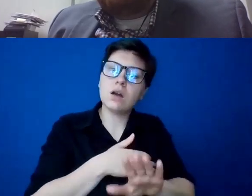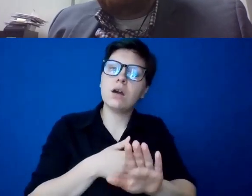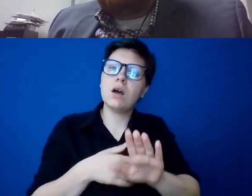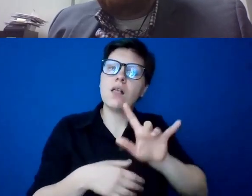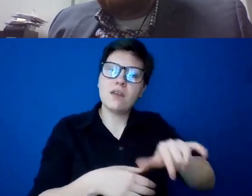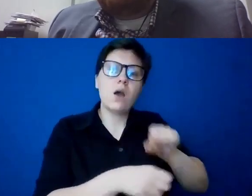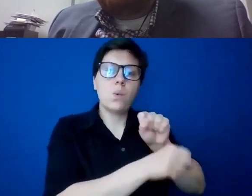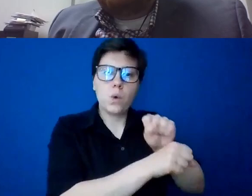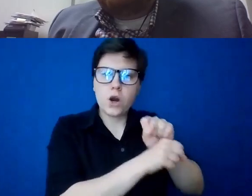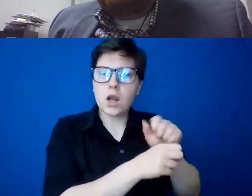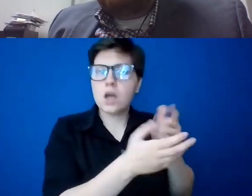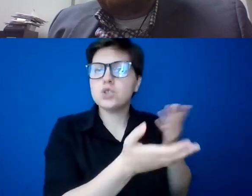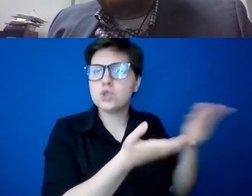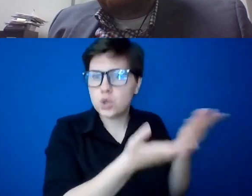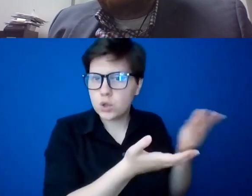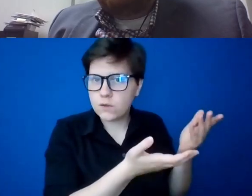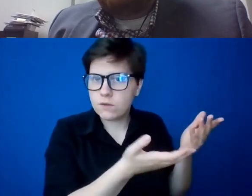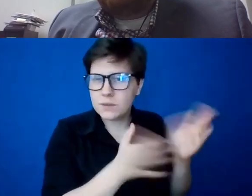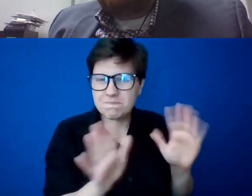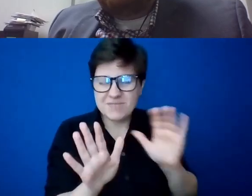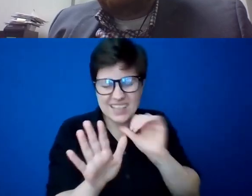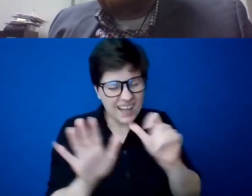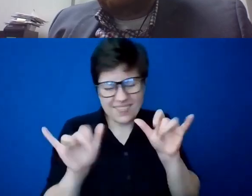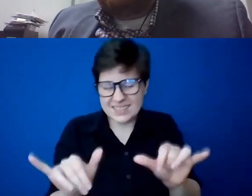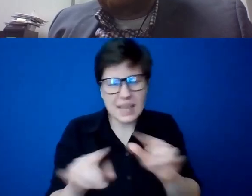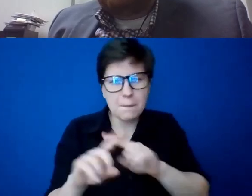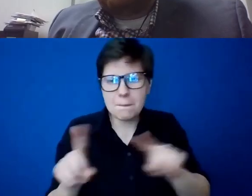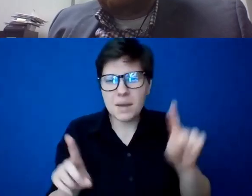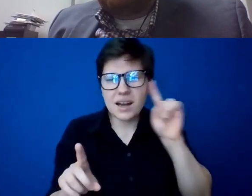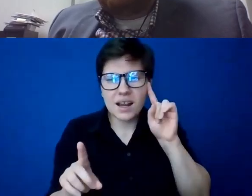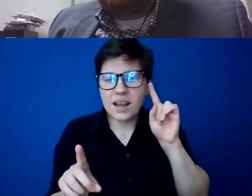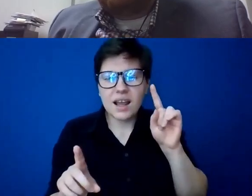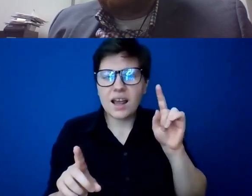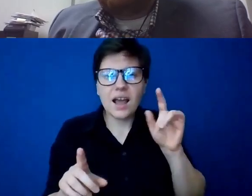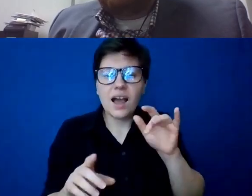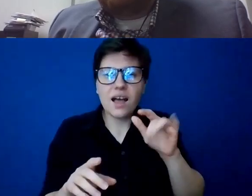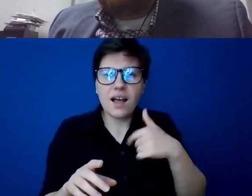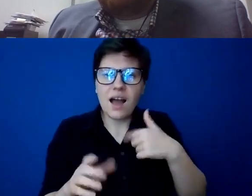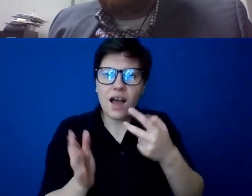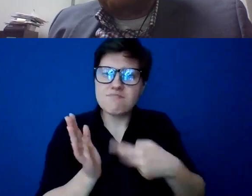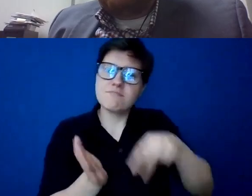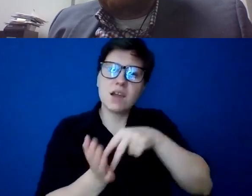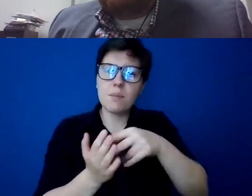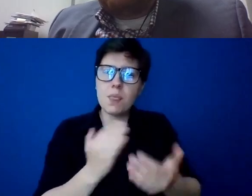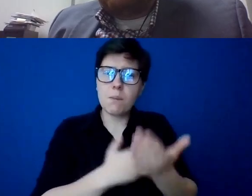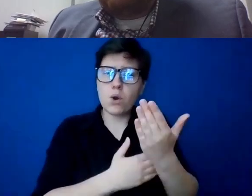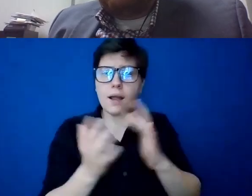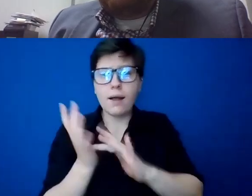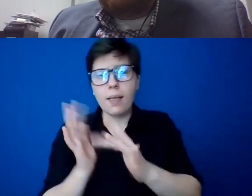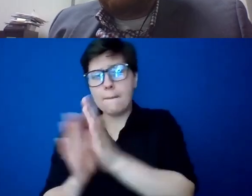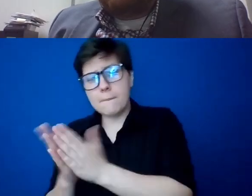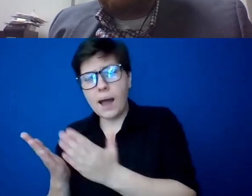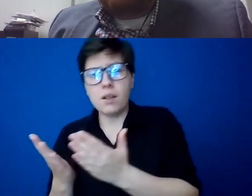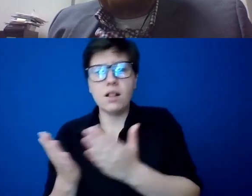work. I mean, I'm, it's not the same thing, but I'm thinking of Bart's notion that, uh, that I get up in the morning with the Bible and the newspaper